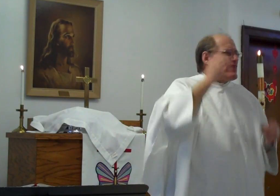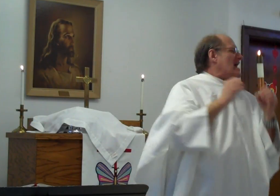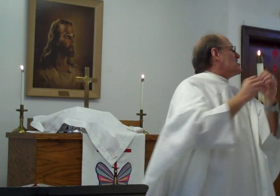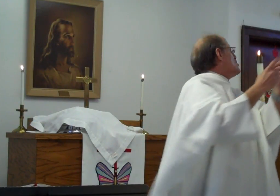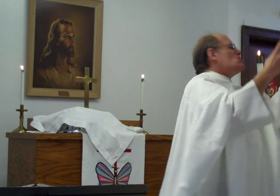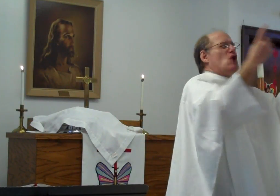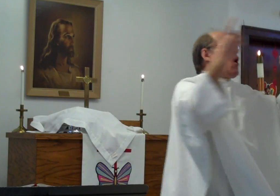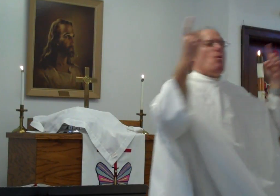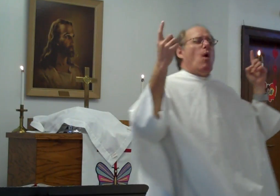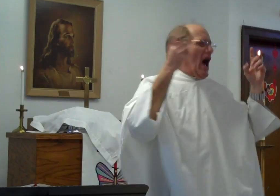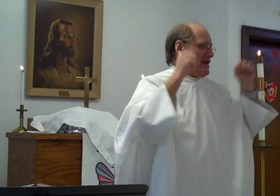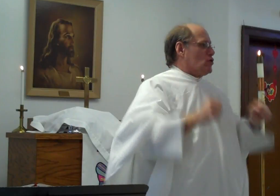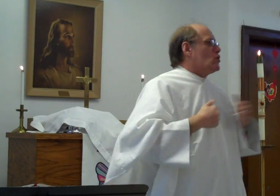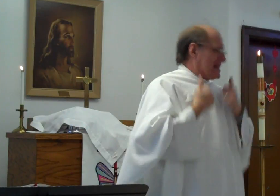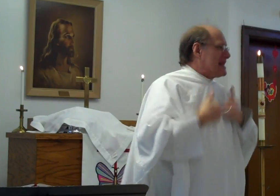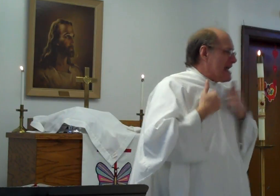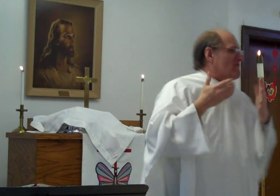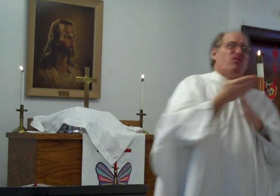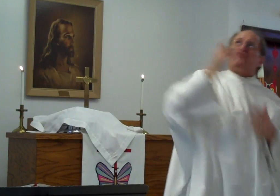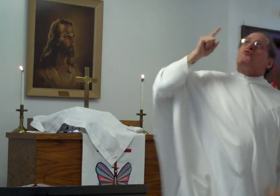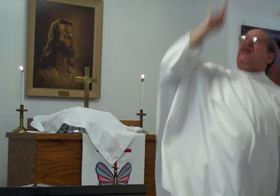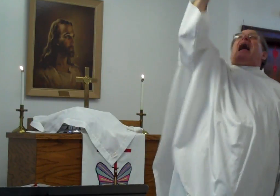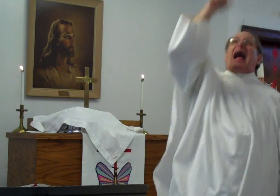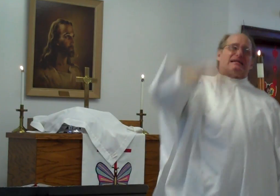that no one could live through that.